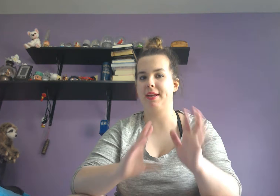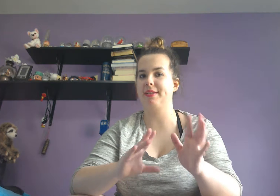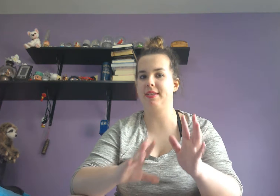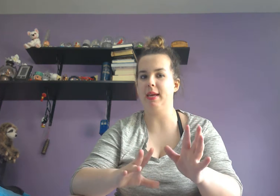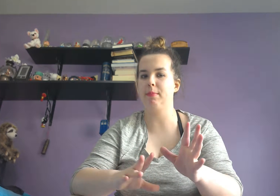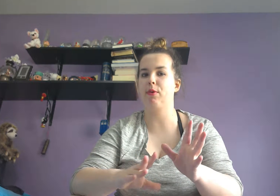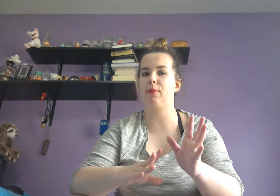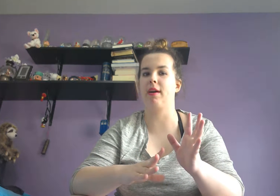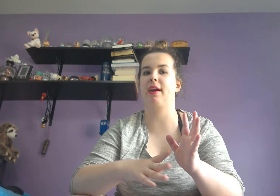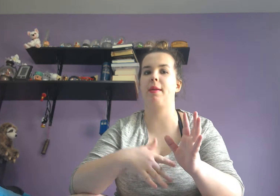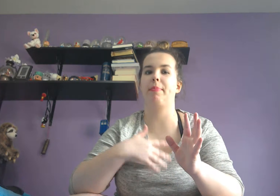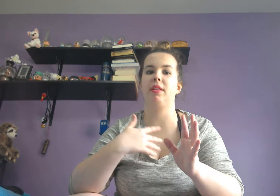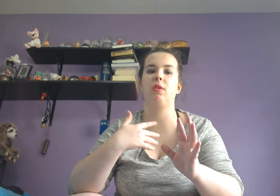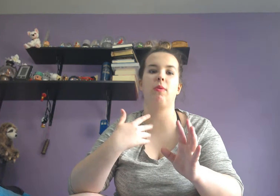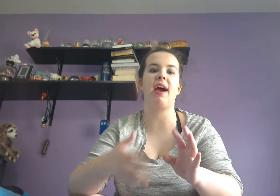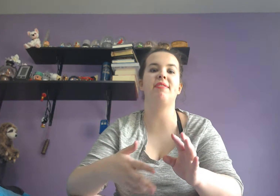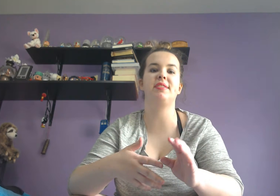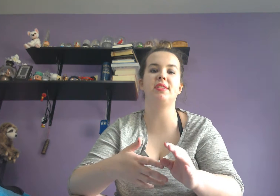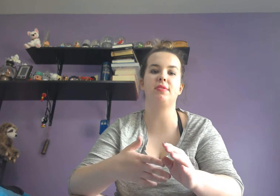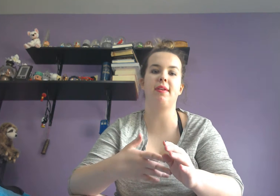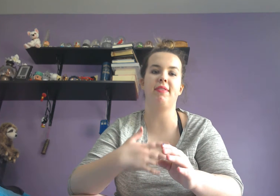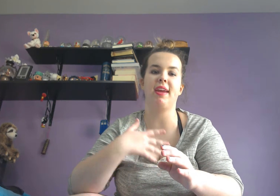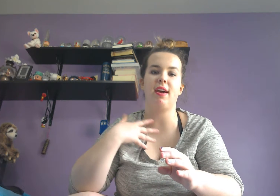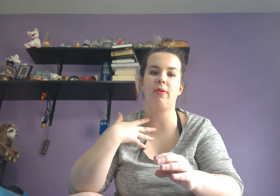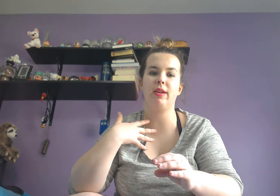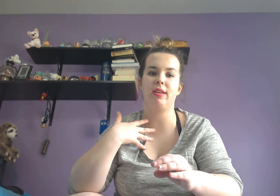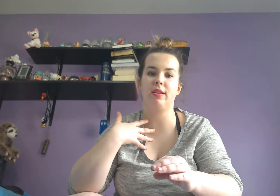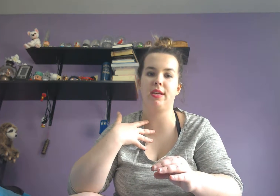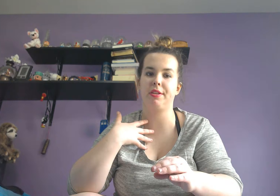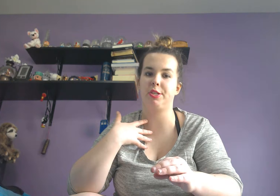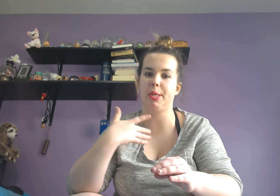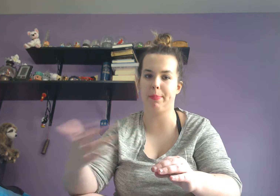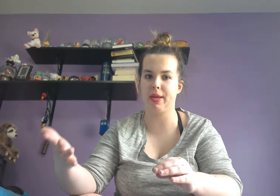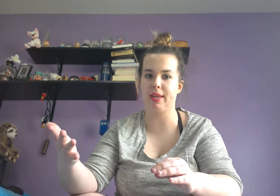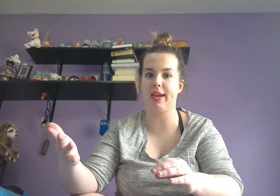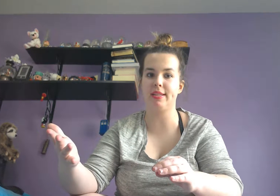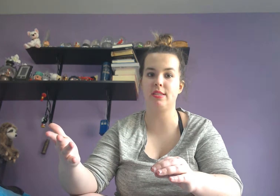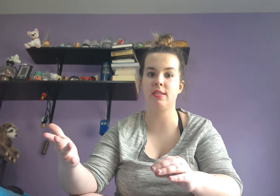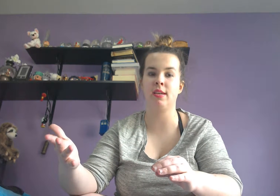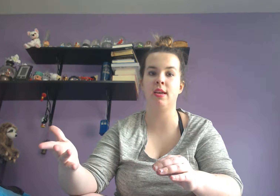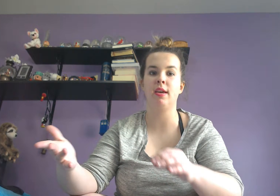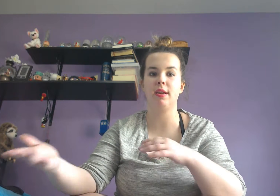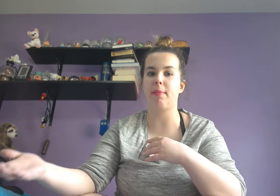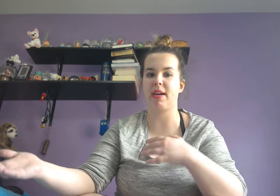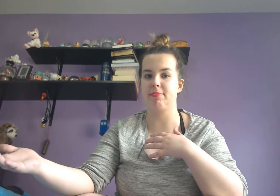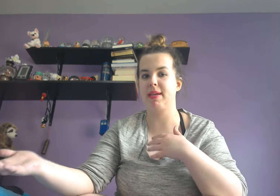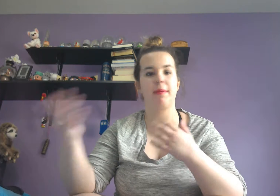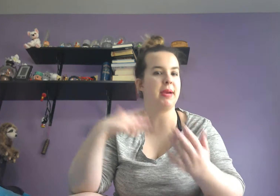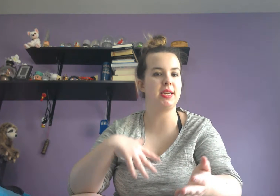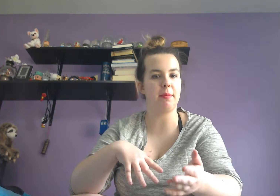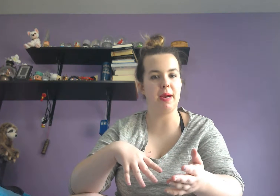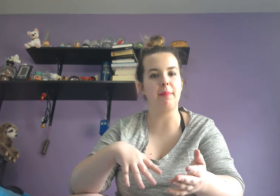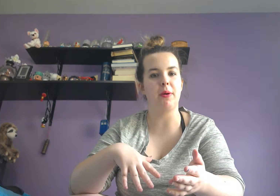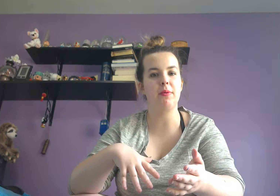his team were working on building rafts to sort of get out into, like, the shipping lanes to possibly get picked up by a boat